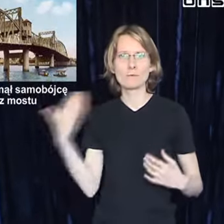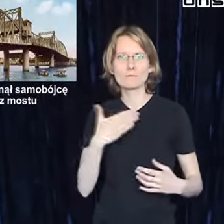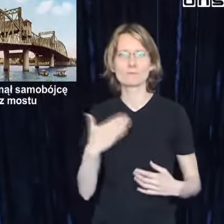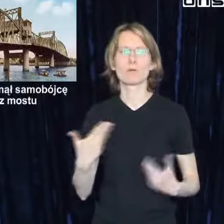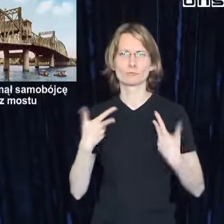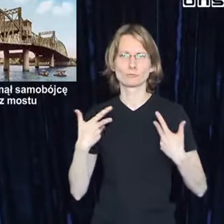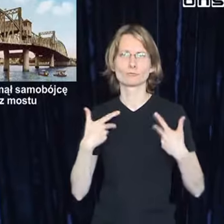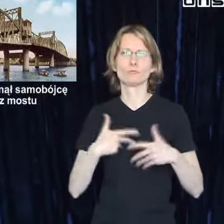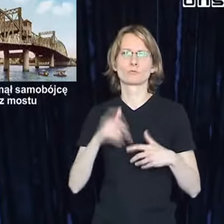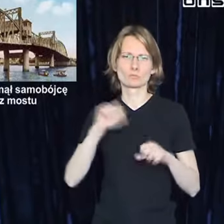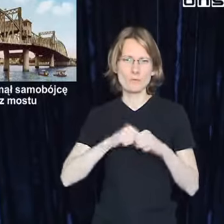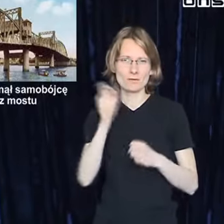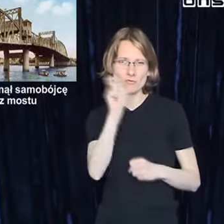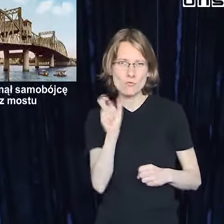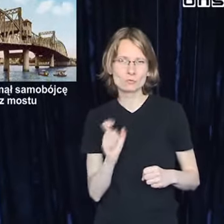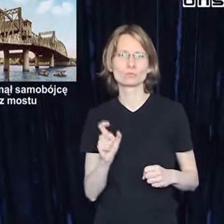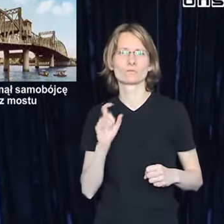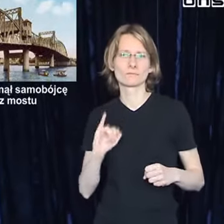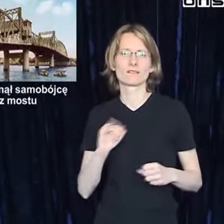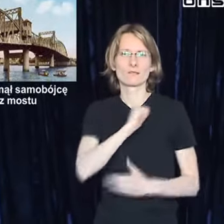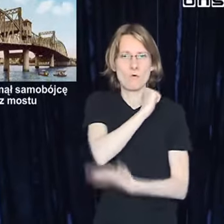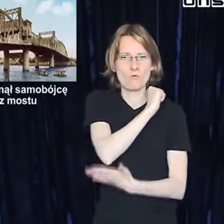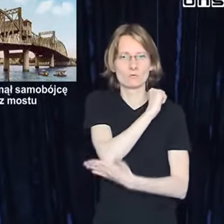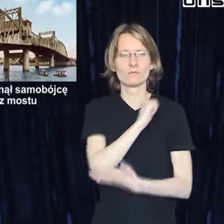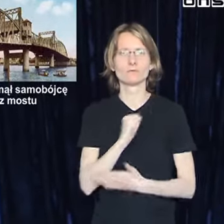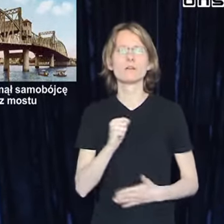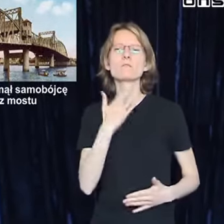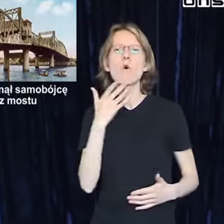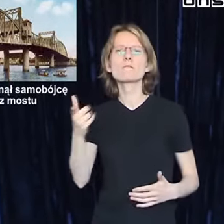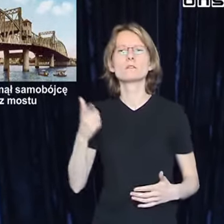I tried every day In the end it was hell